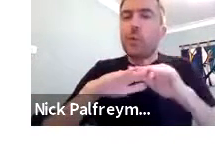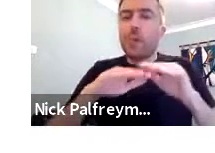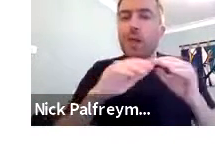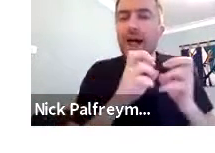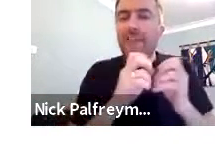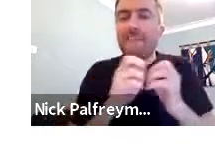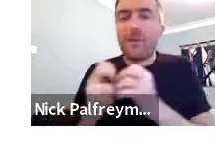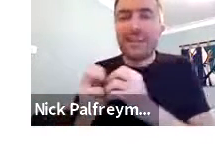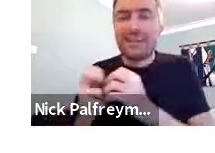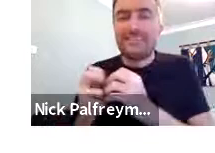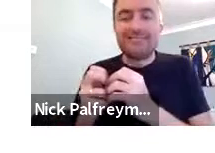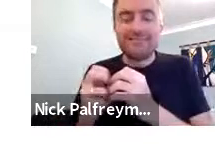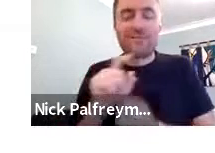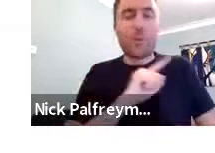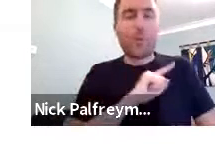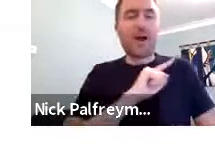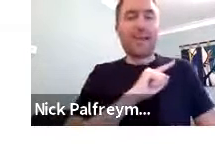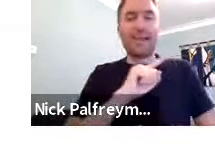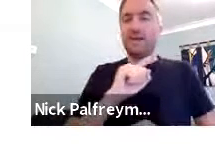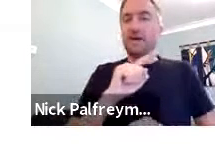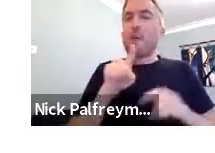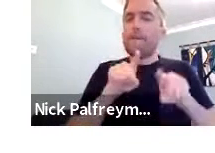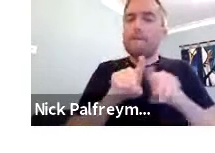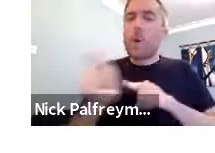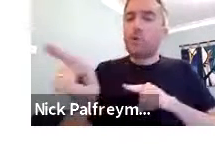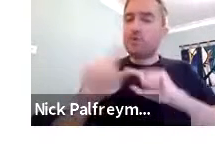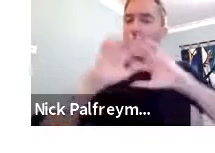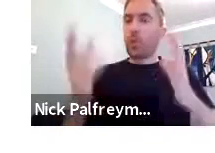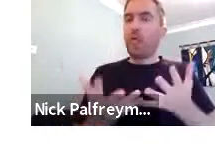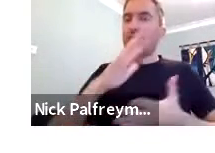So, I want to start talking about manual alphabets.